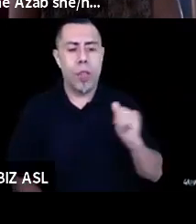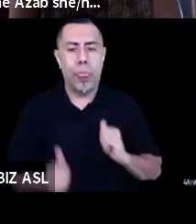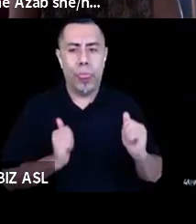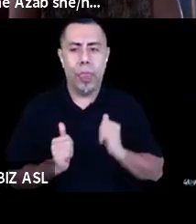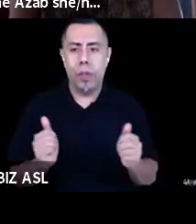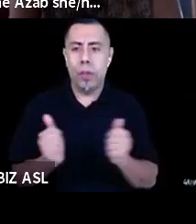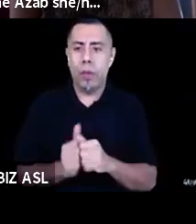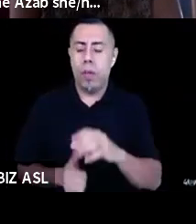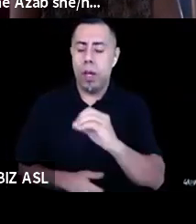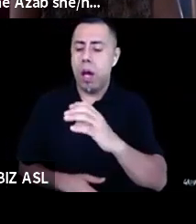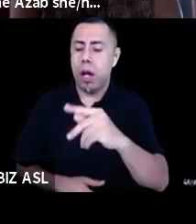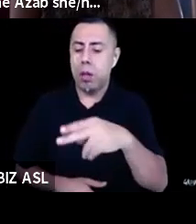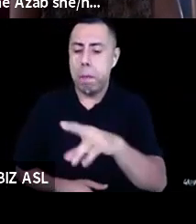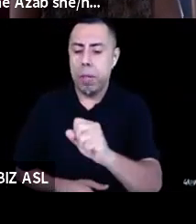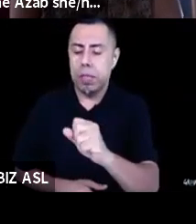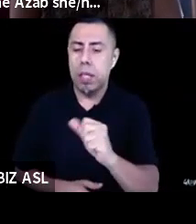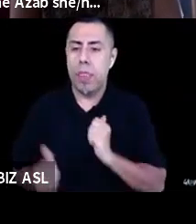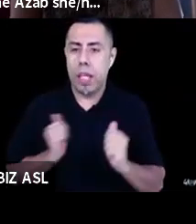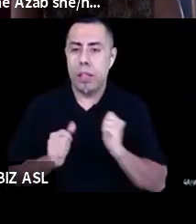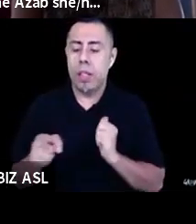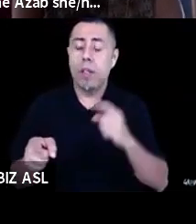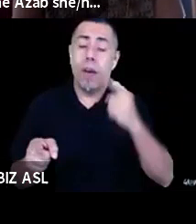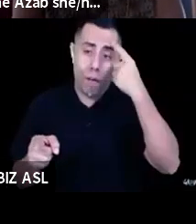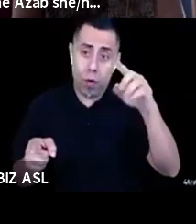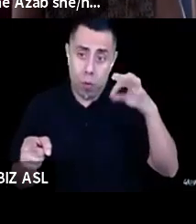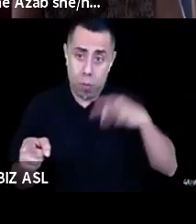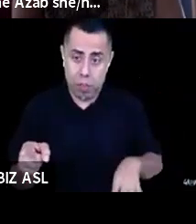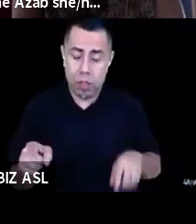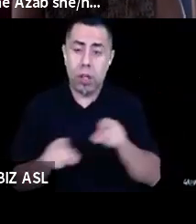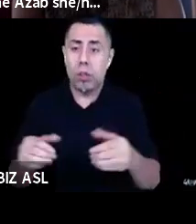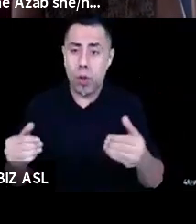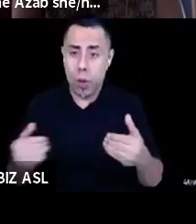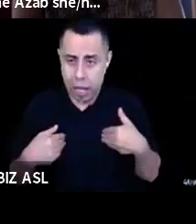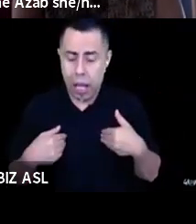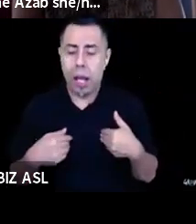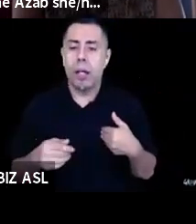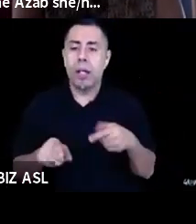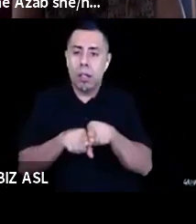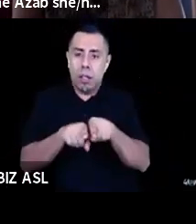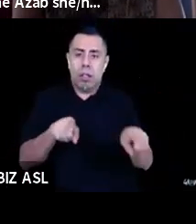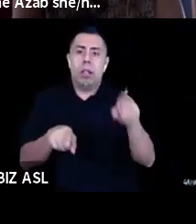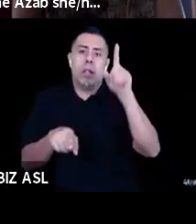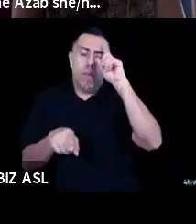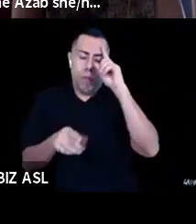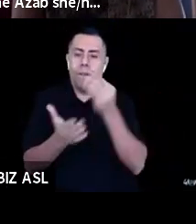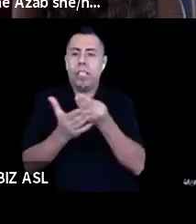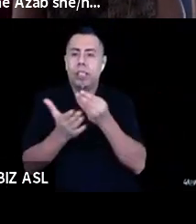for profit, but also has a fiscal sponsorship wing. Um, we're with bank of Princeton. Now the thing is